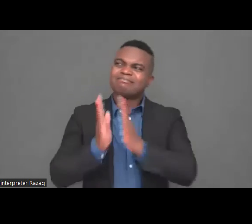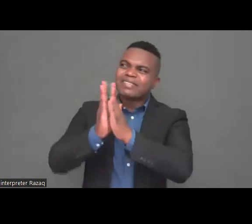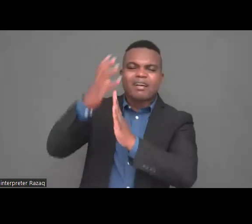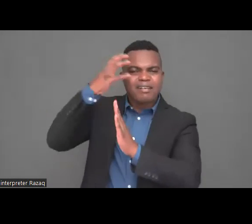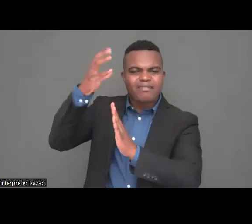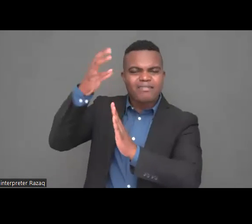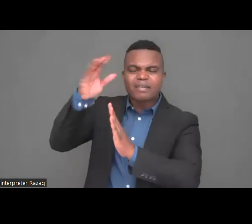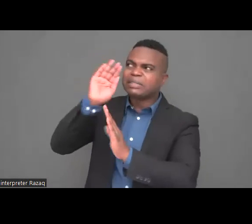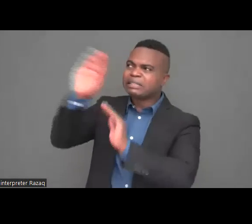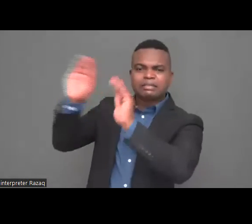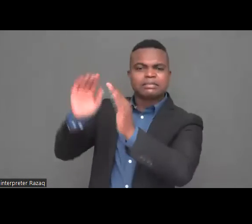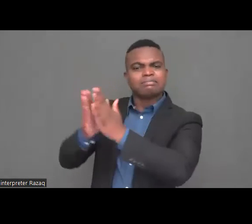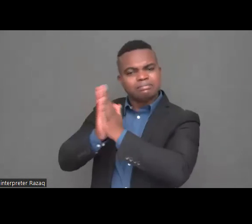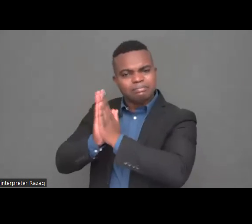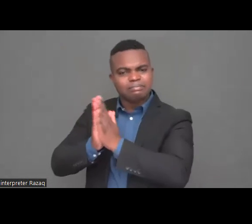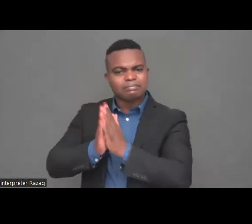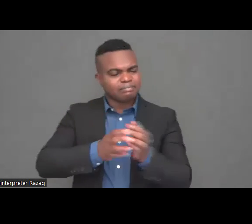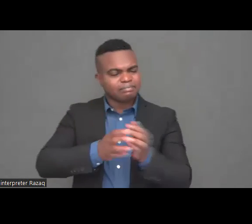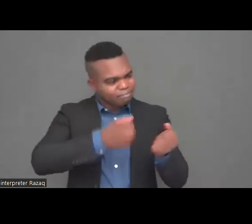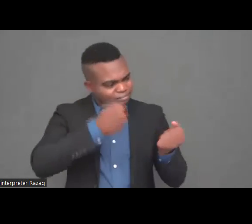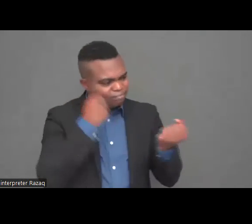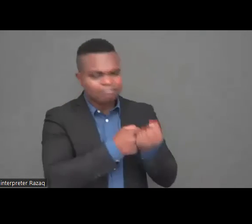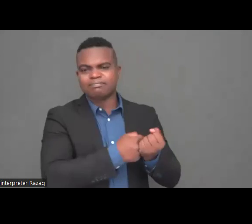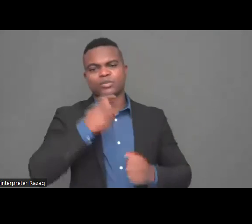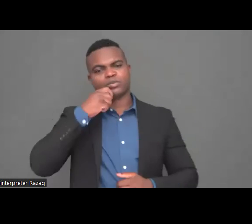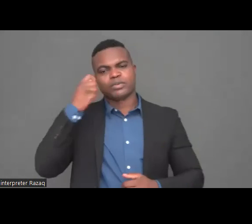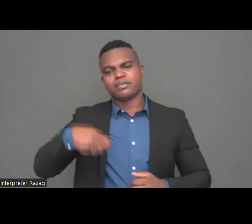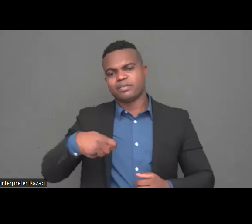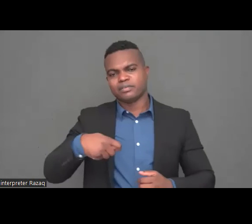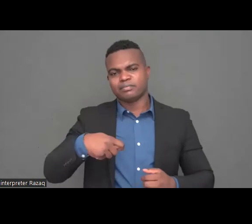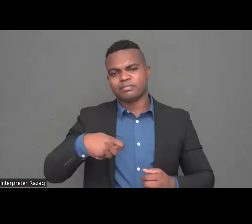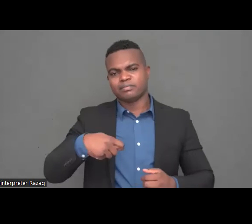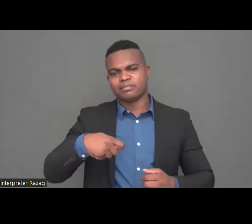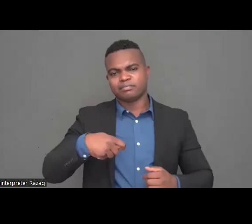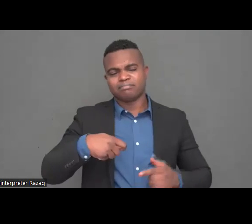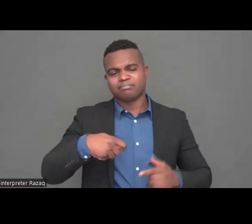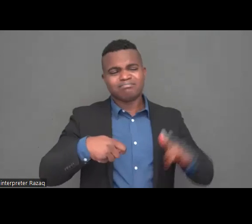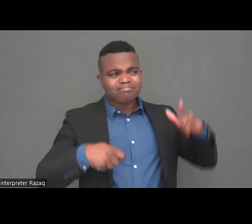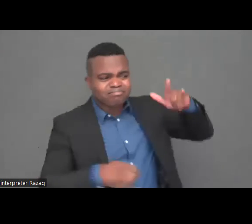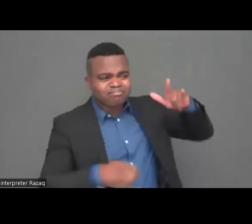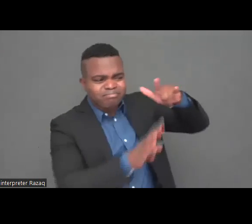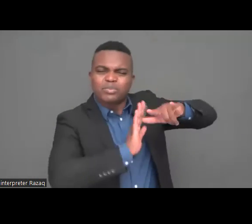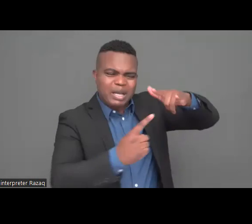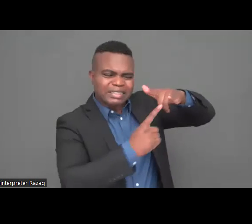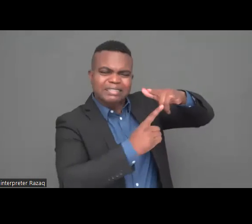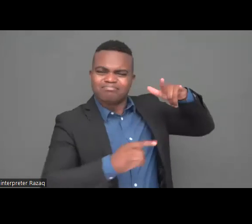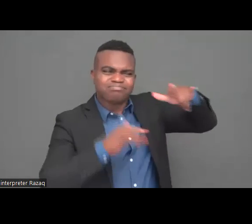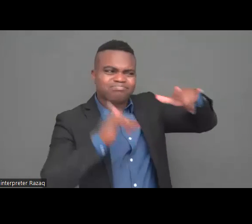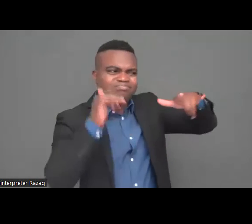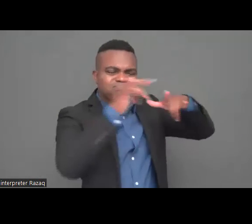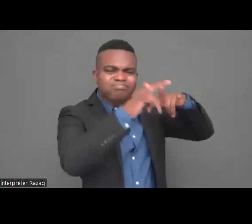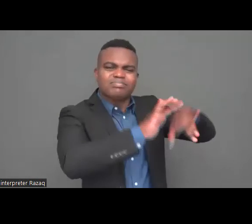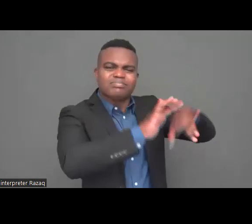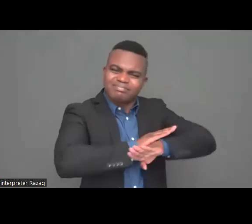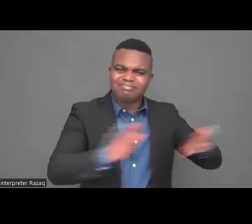don't call for that in two weeks in one month you will be tired you'll be overwhelmed by our